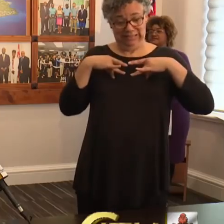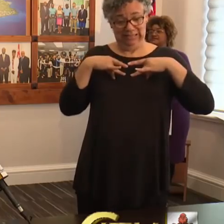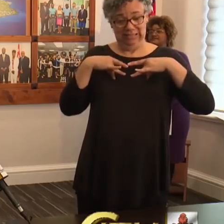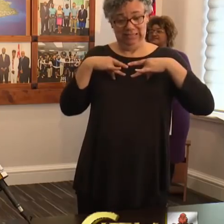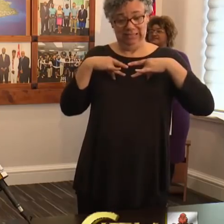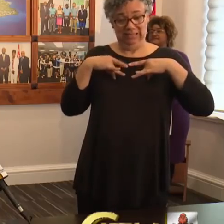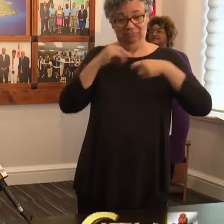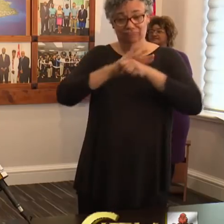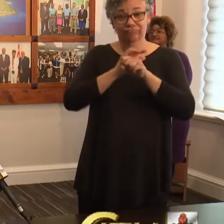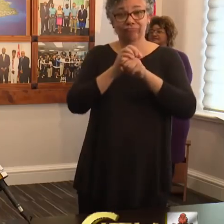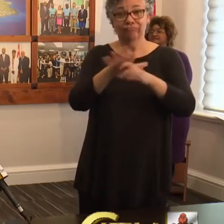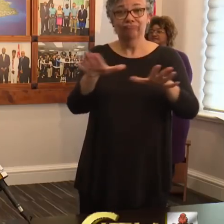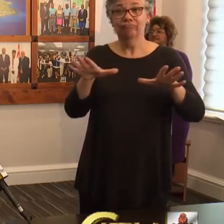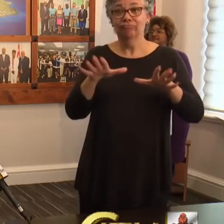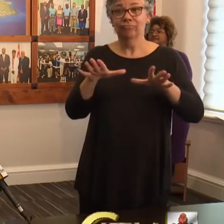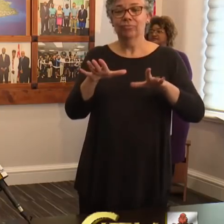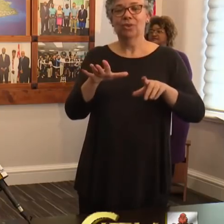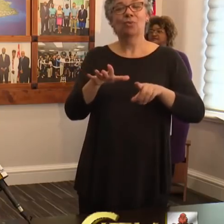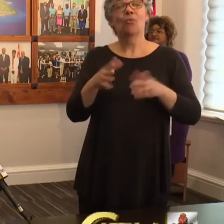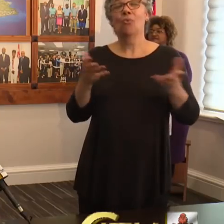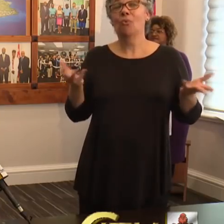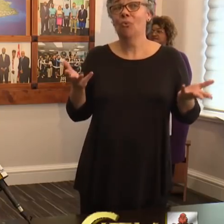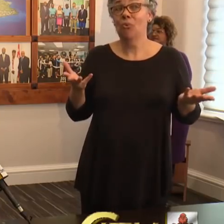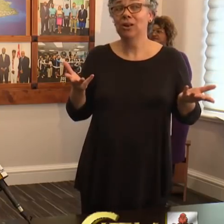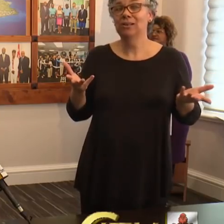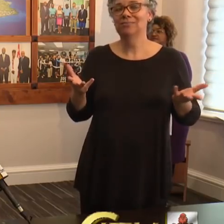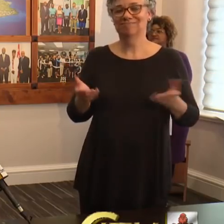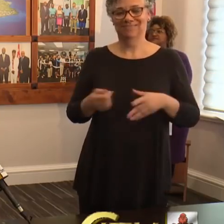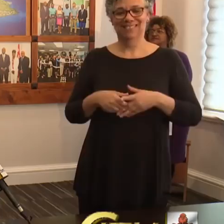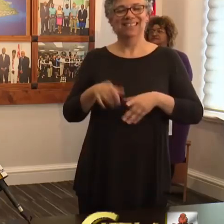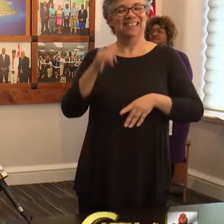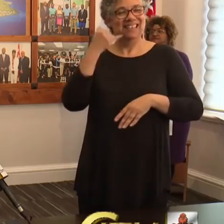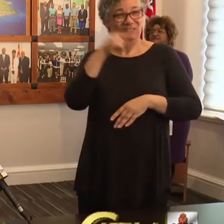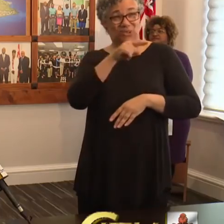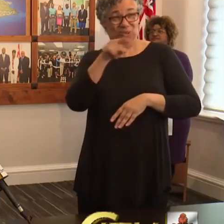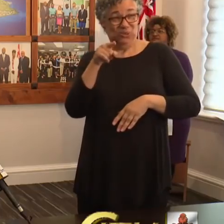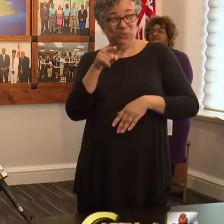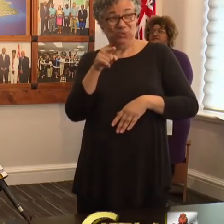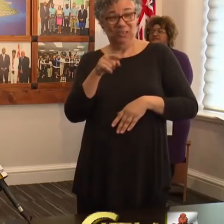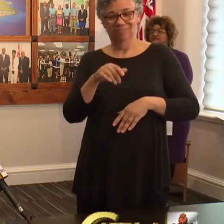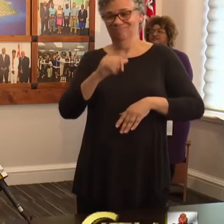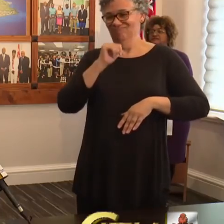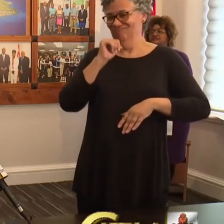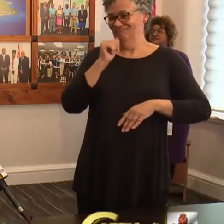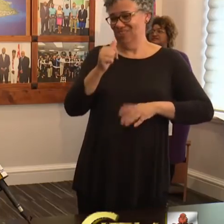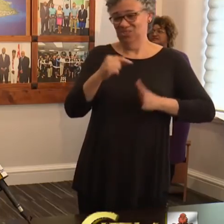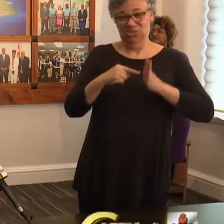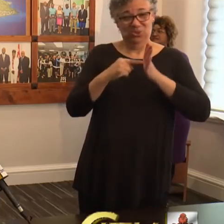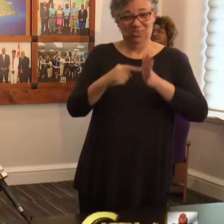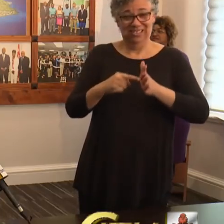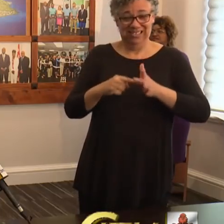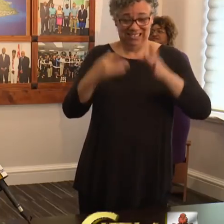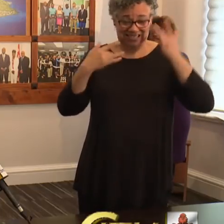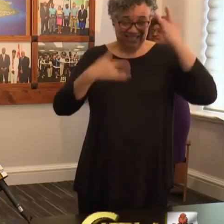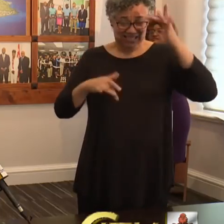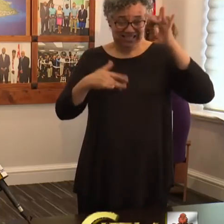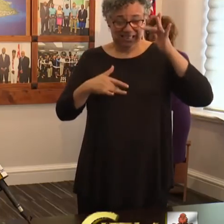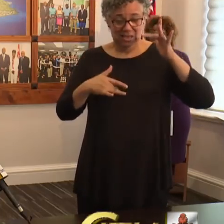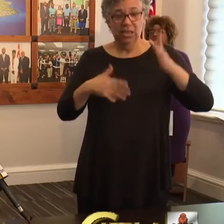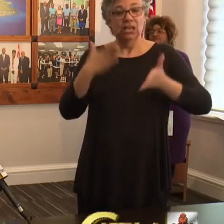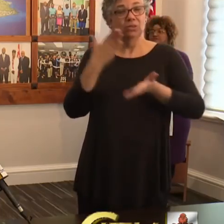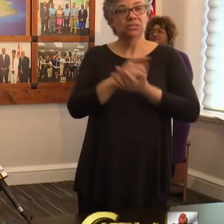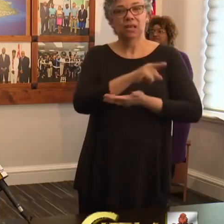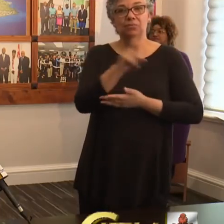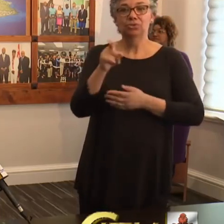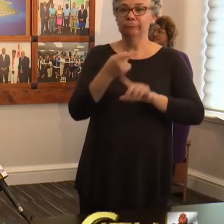receiving the coronavirus. What masks will do is if you happen to be an asymptomatic spreader, will prevent you from possibly spreading